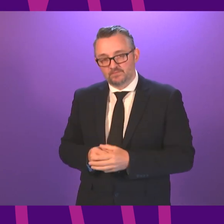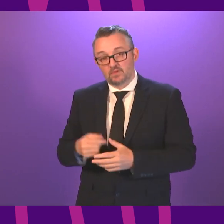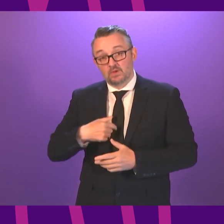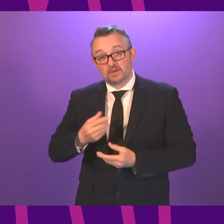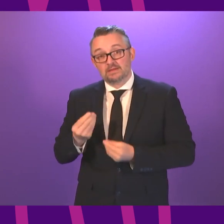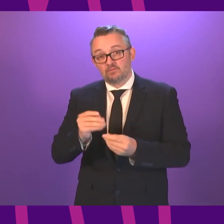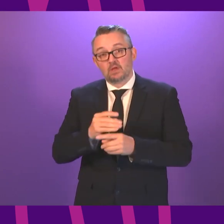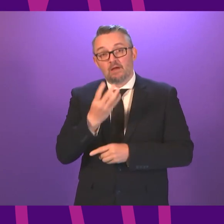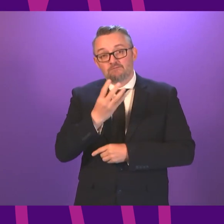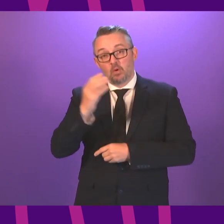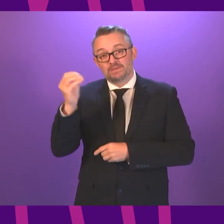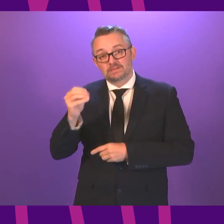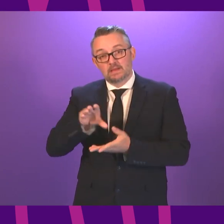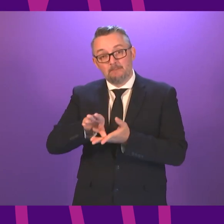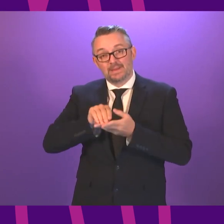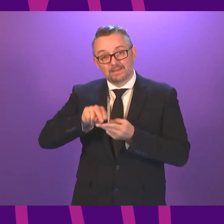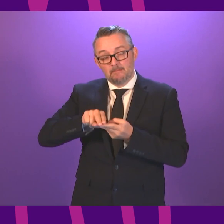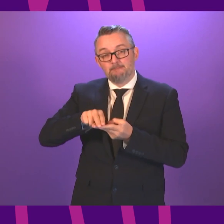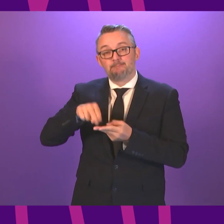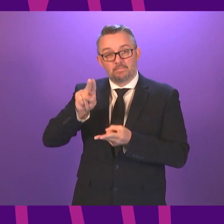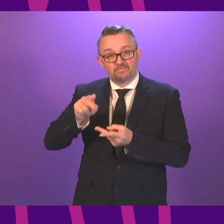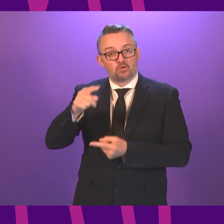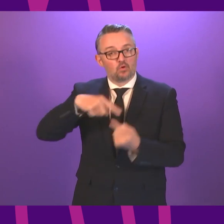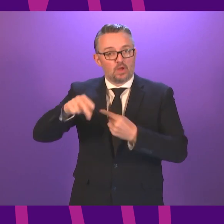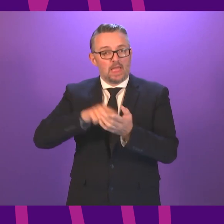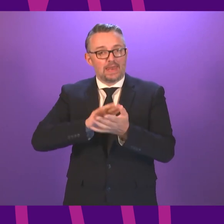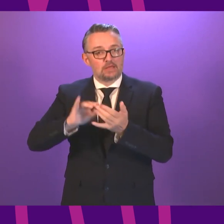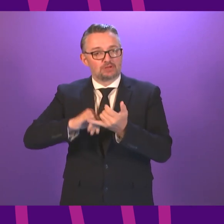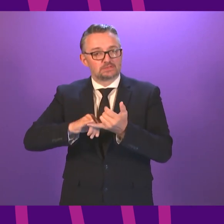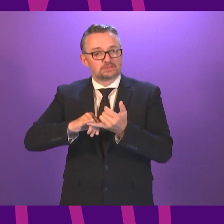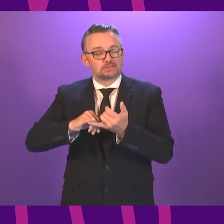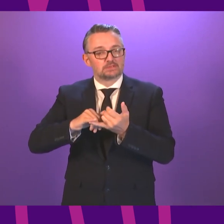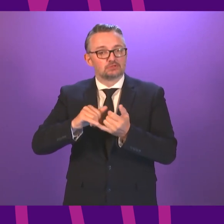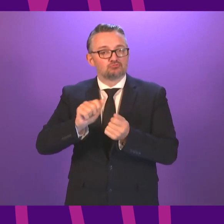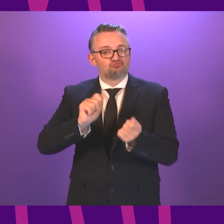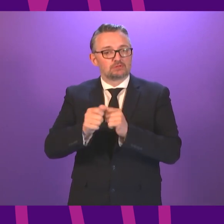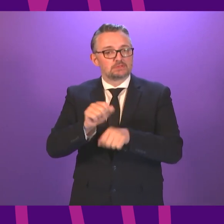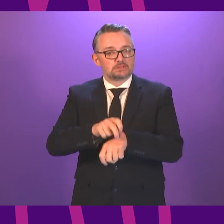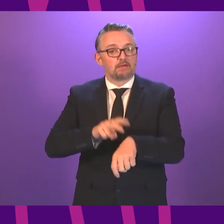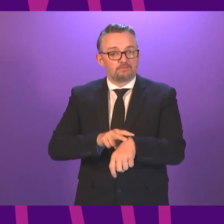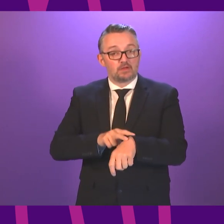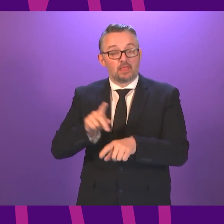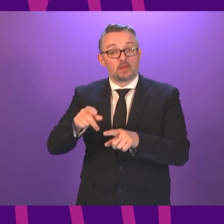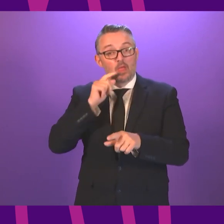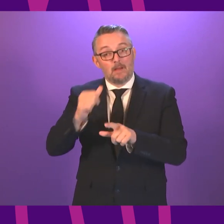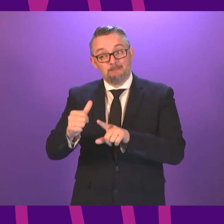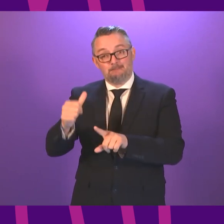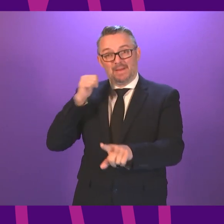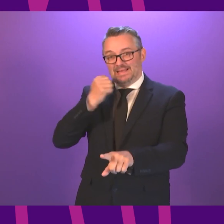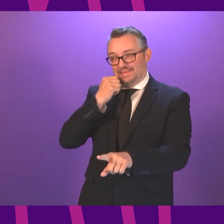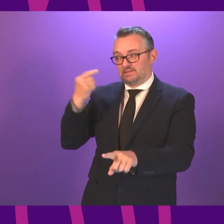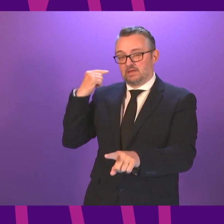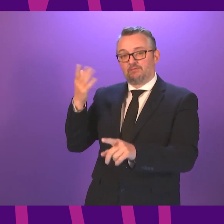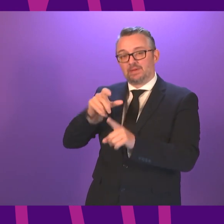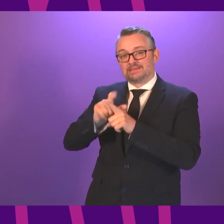average pay increase this year for NHS Agenda for Change staff, and that increase backdated to December will